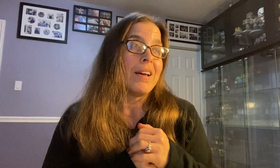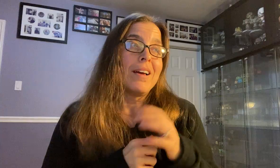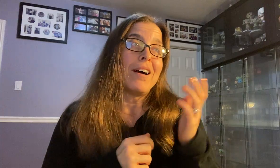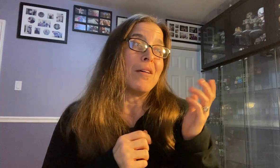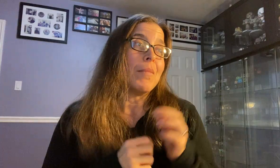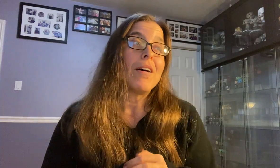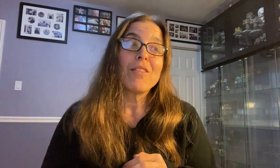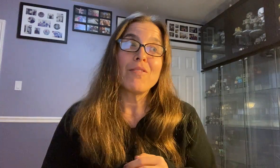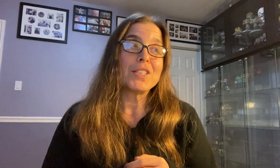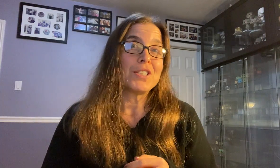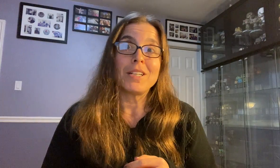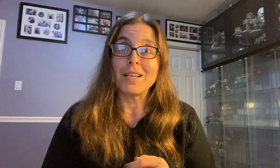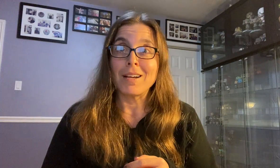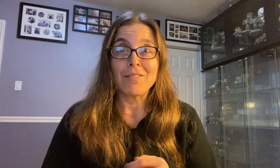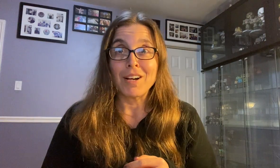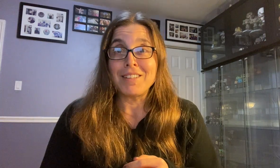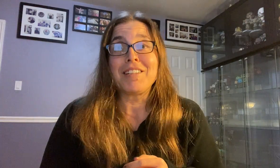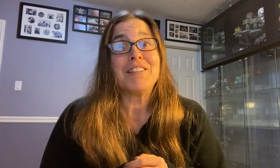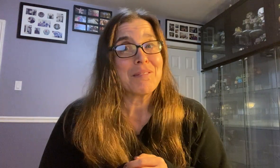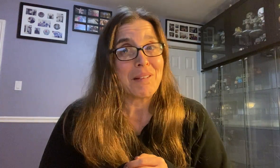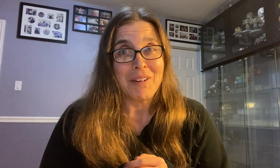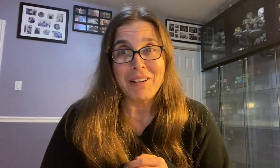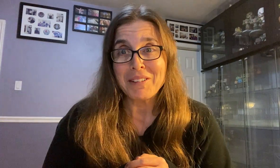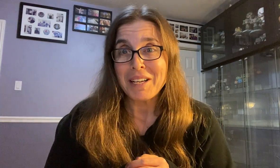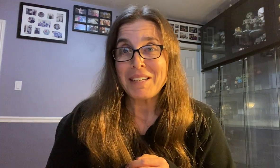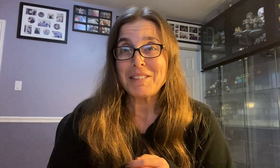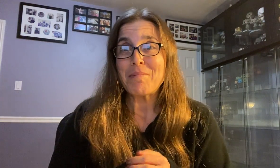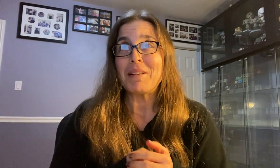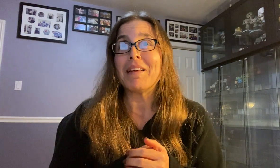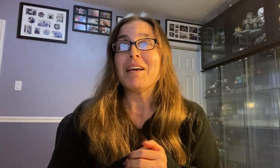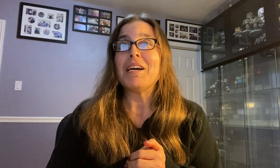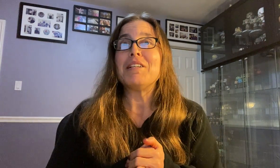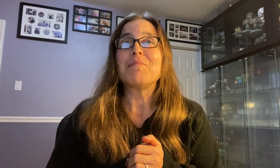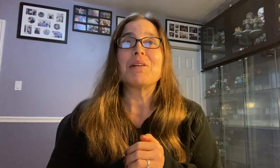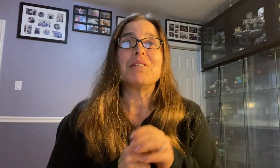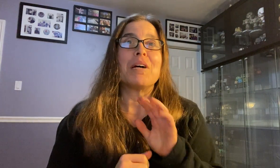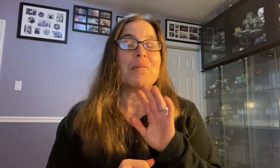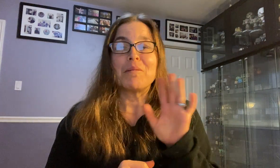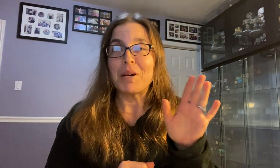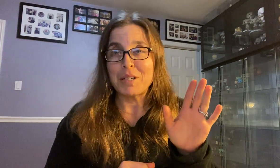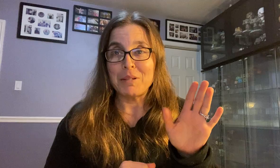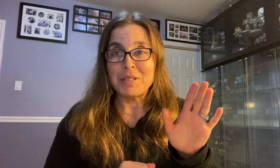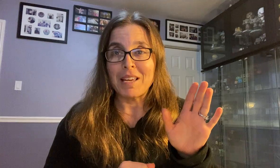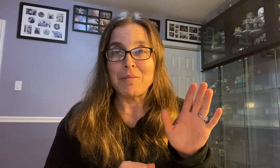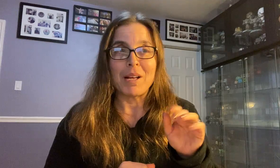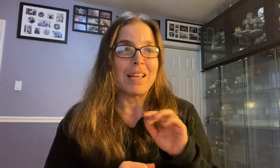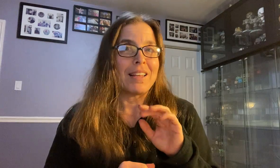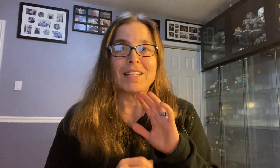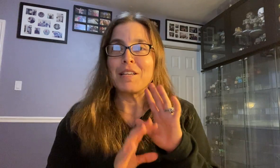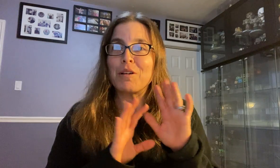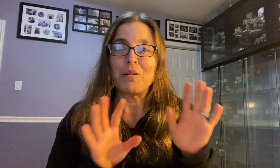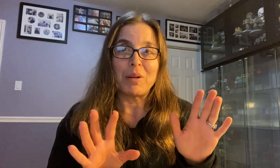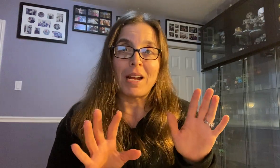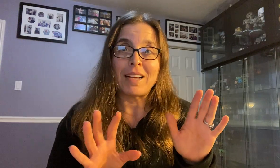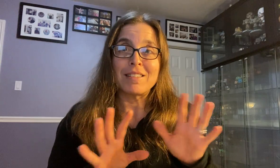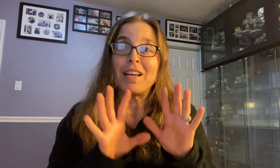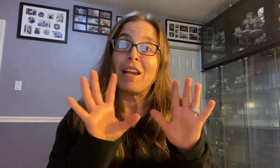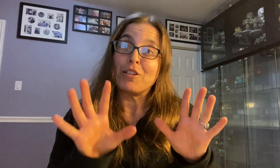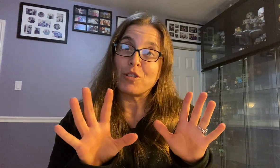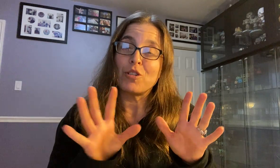um, all the fun cheating I've got since we've gone online. It's been, it's been a good time and I'm not accusing anybody. Like I said, it could have been an accident. I just,